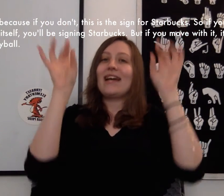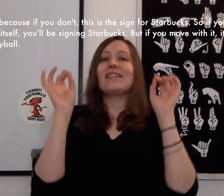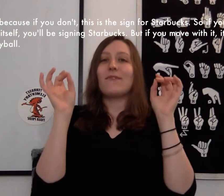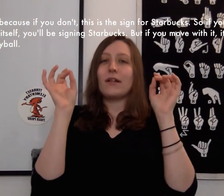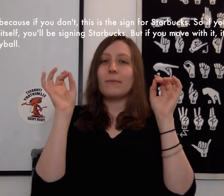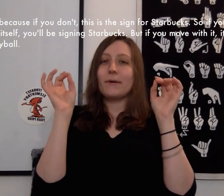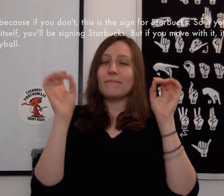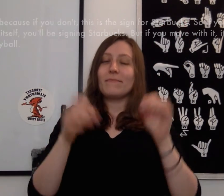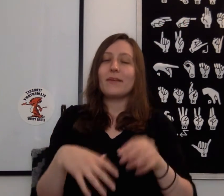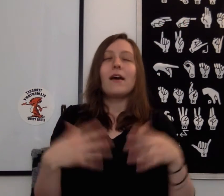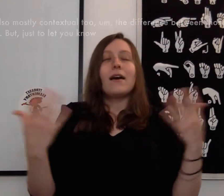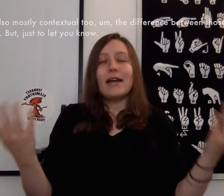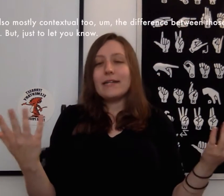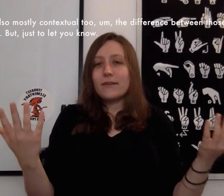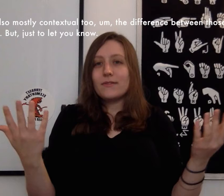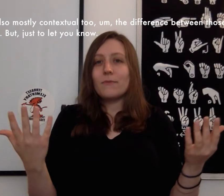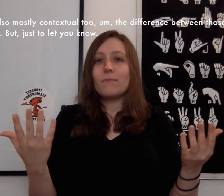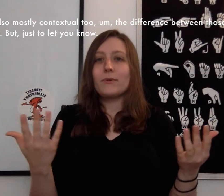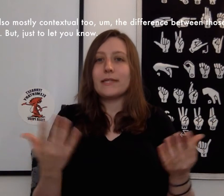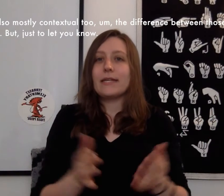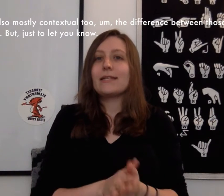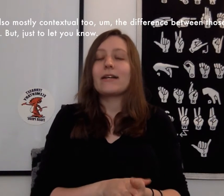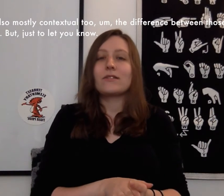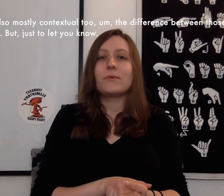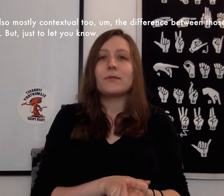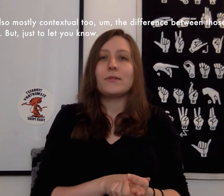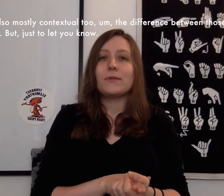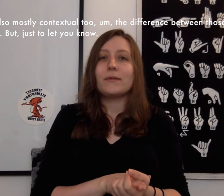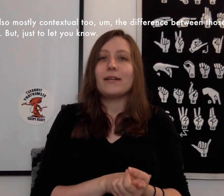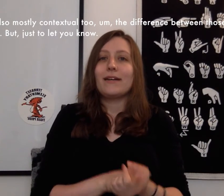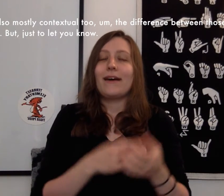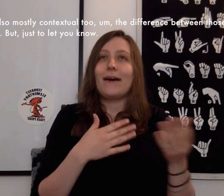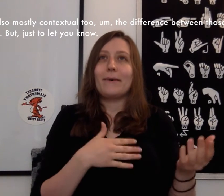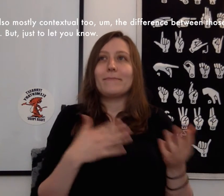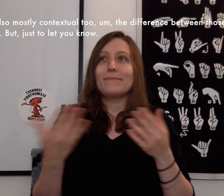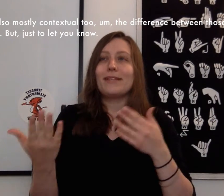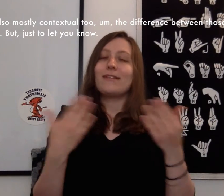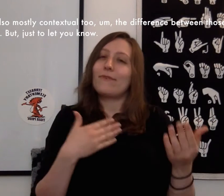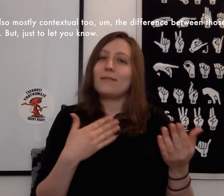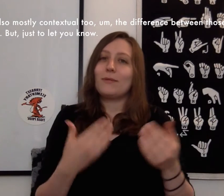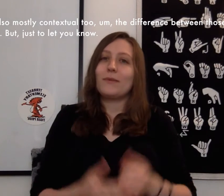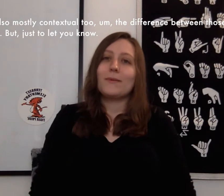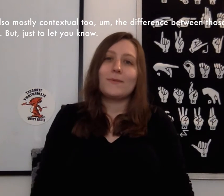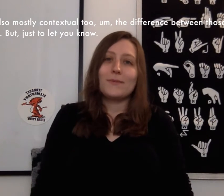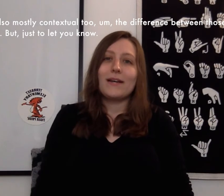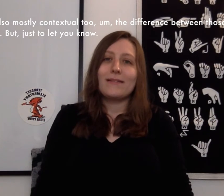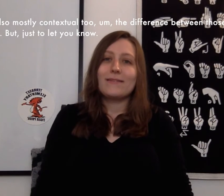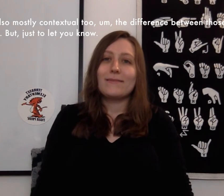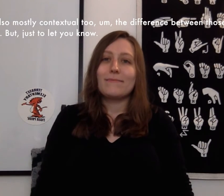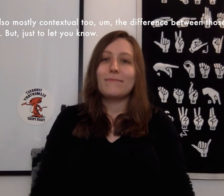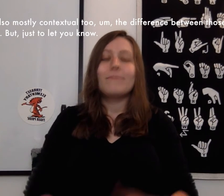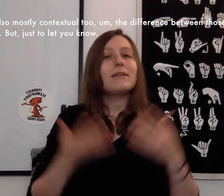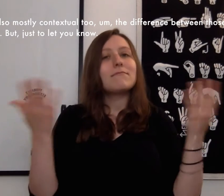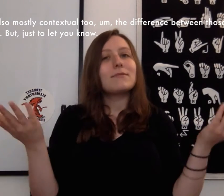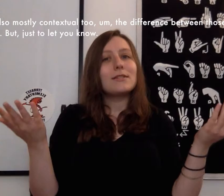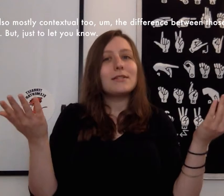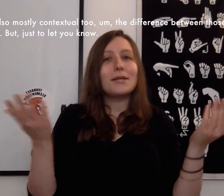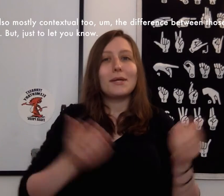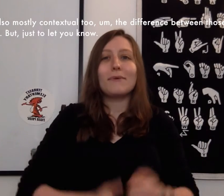it's volleyball. It's also mostly contextual to the difference between those two signs. But just to let you know.